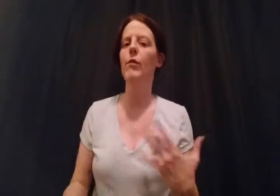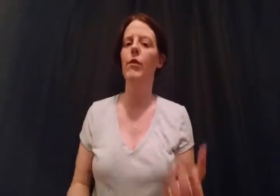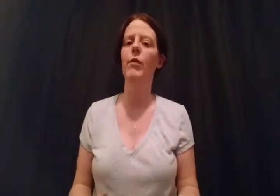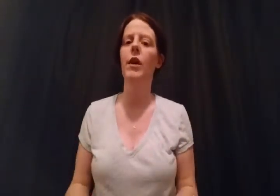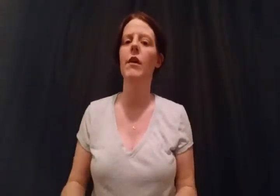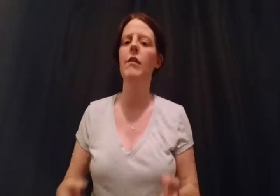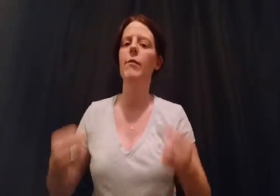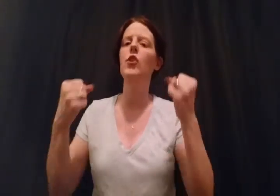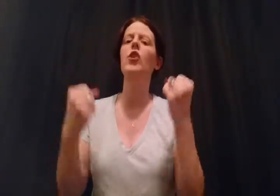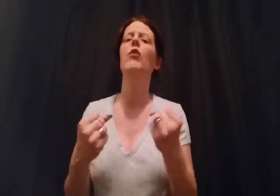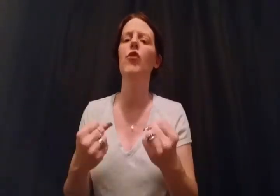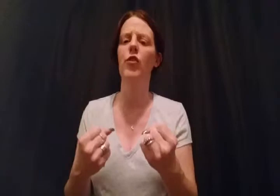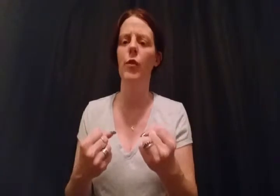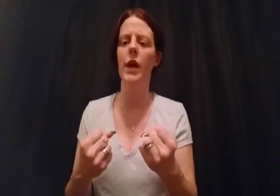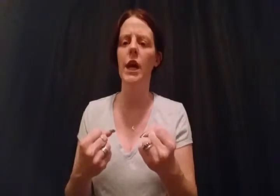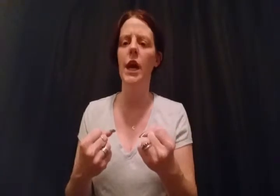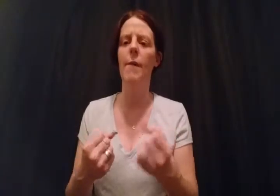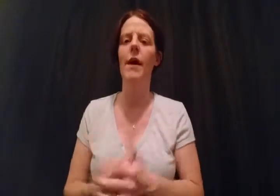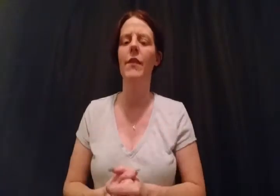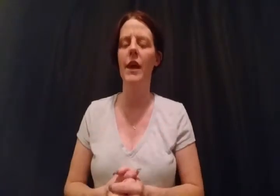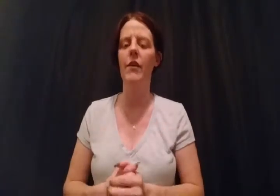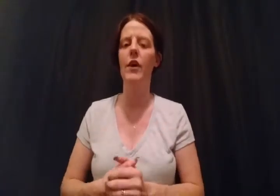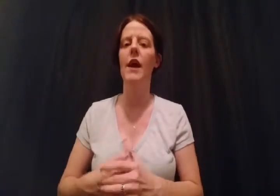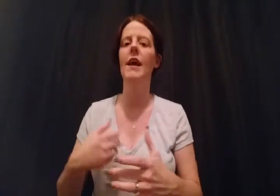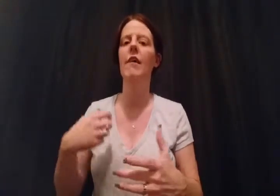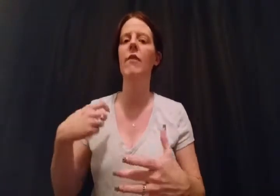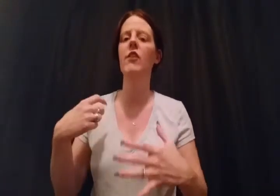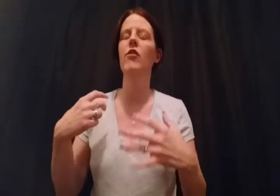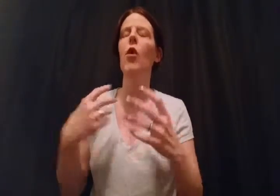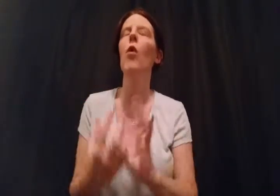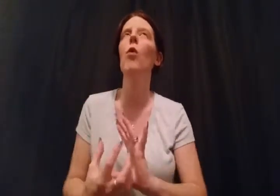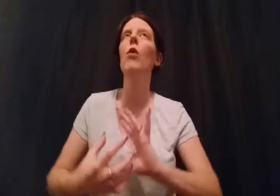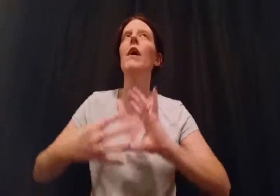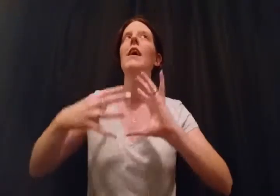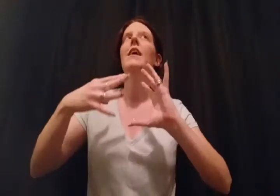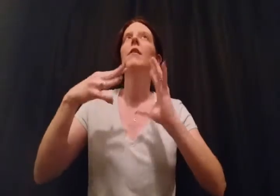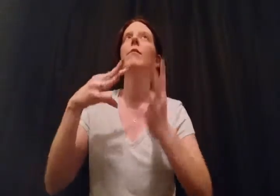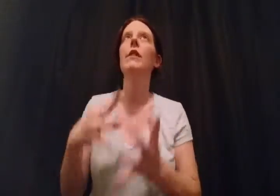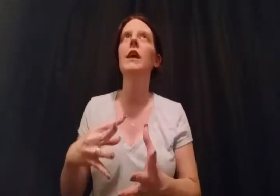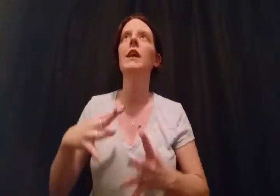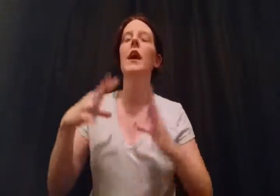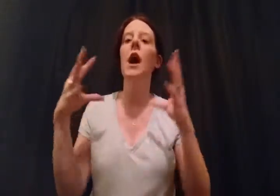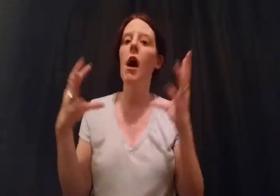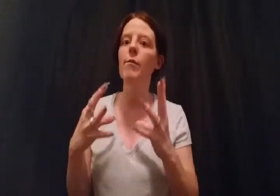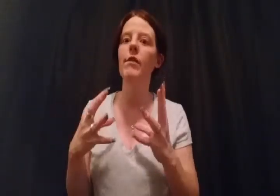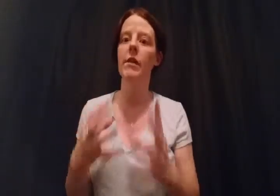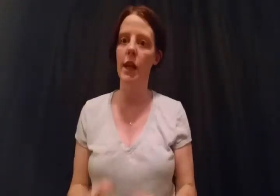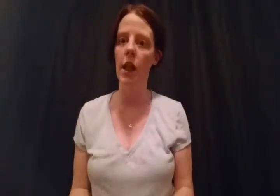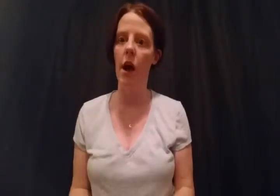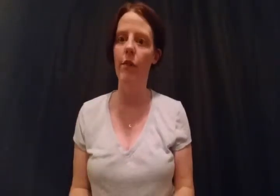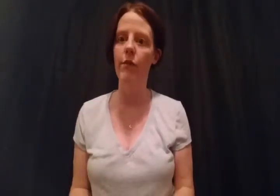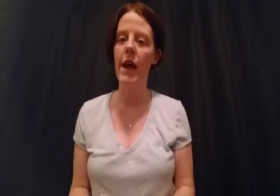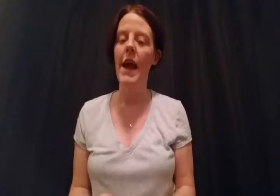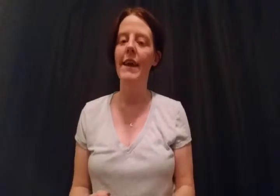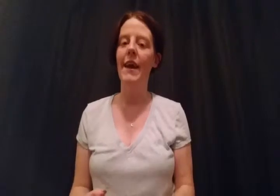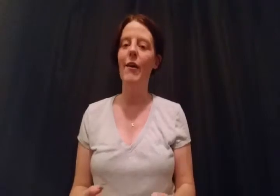people so young to be so sure about the other and have that just whole complete encompassing love. Now